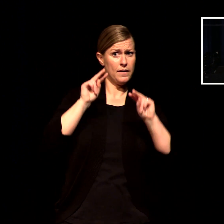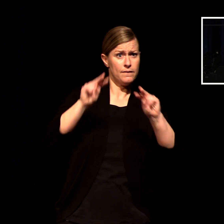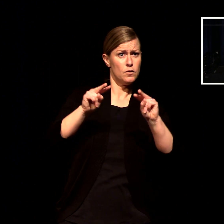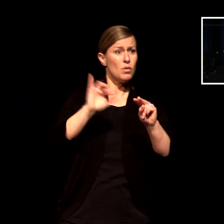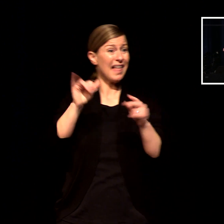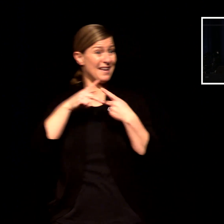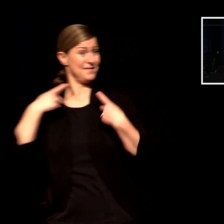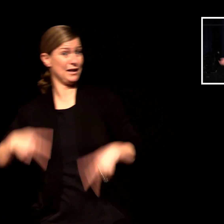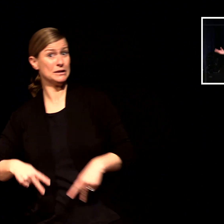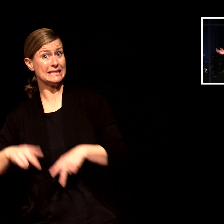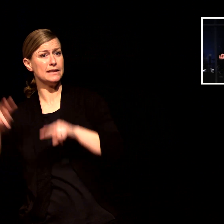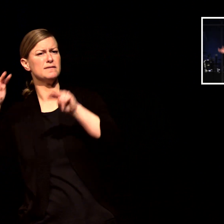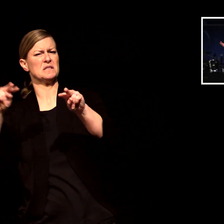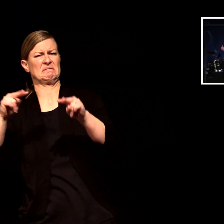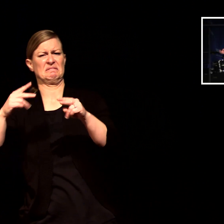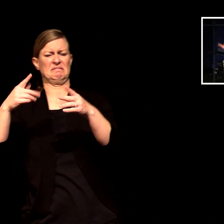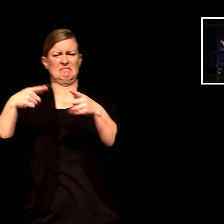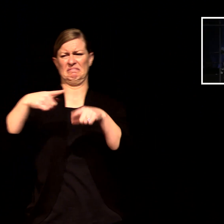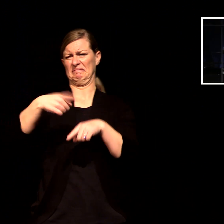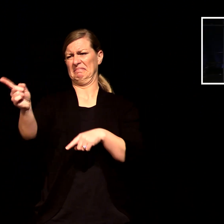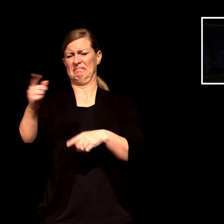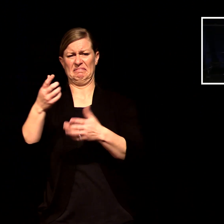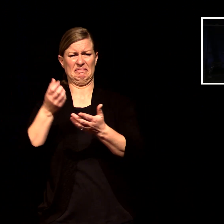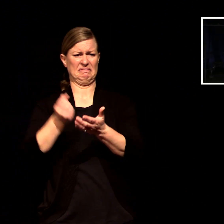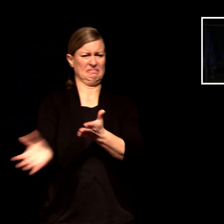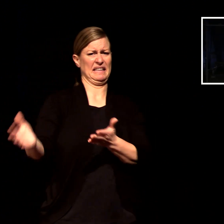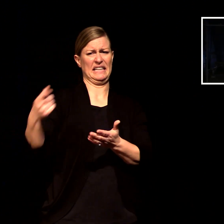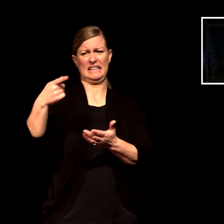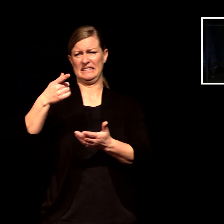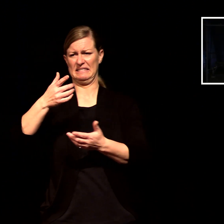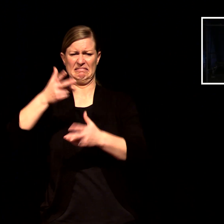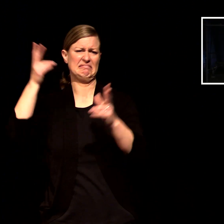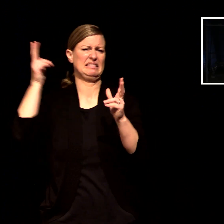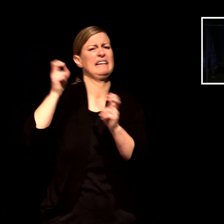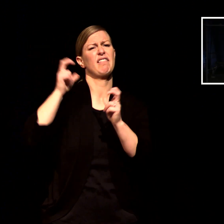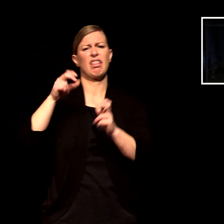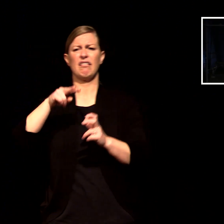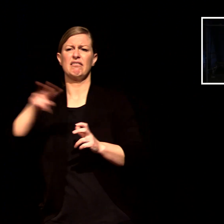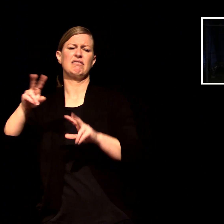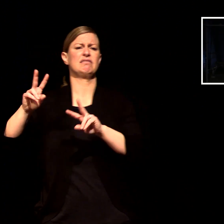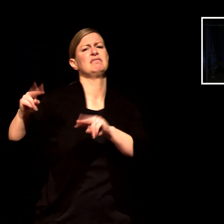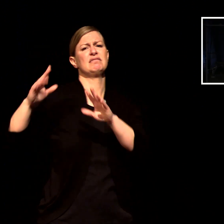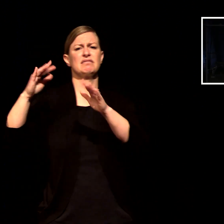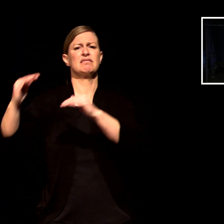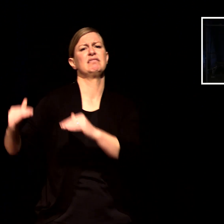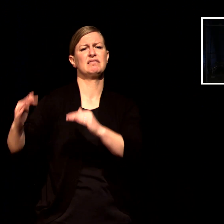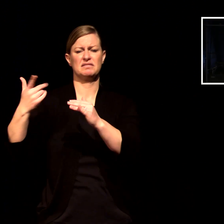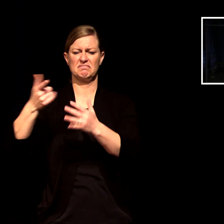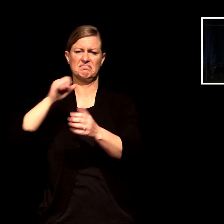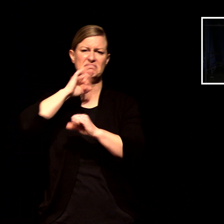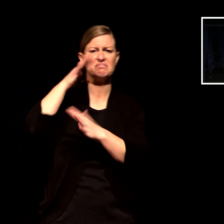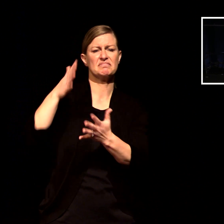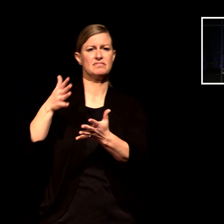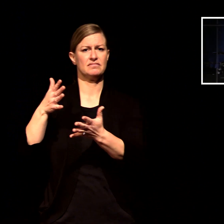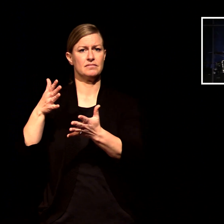that just need to kind of go away or or be destroyed or do we see them like jesus as people who need to be loved